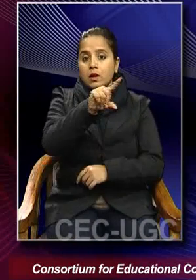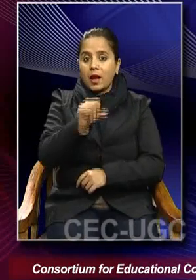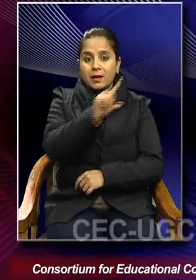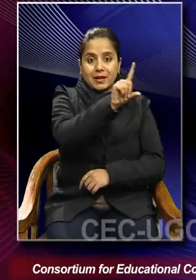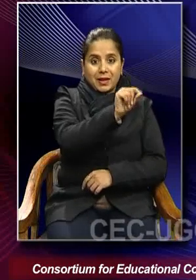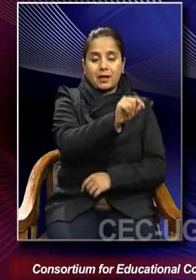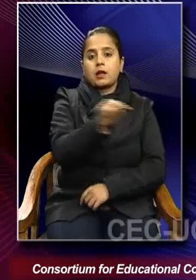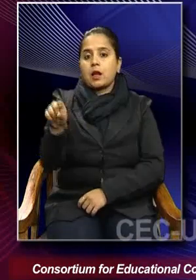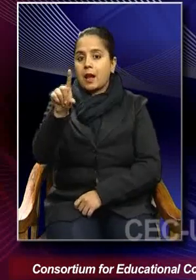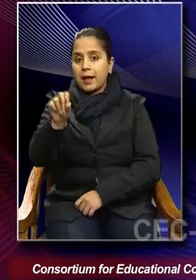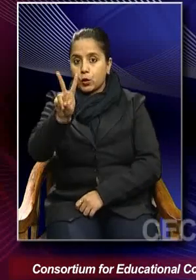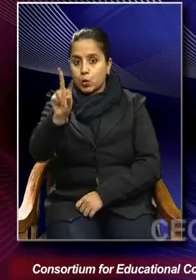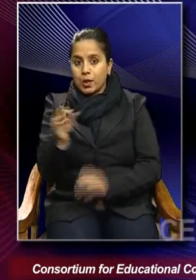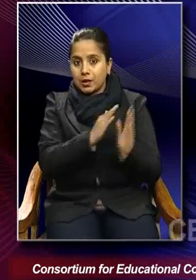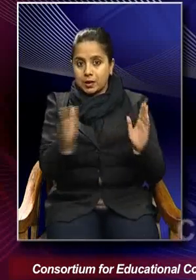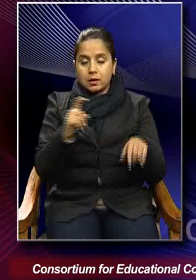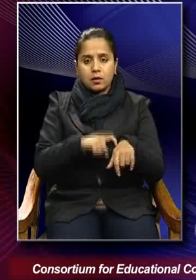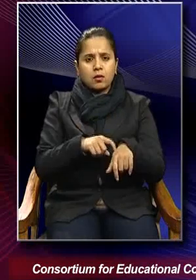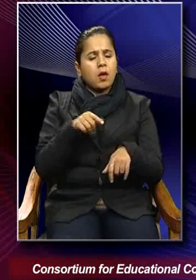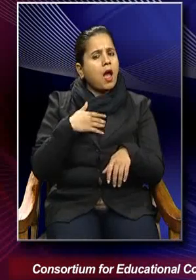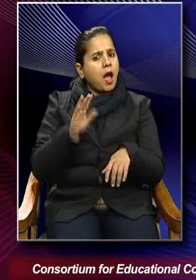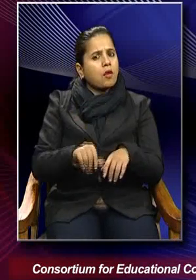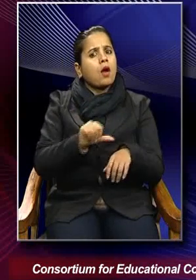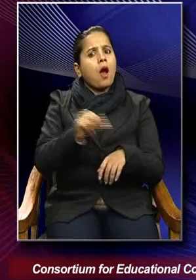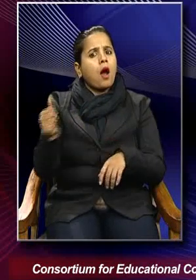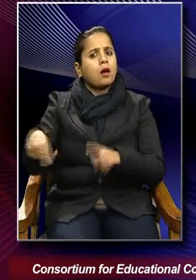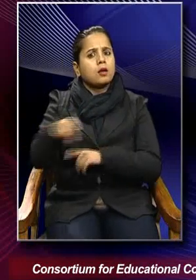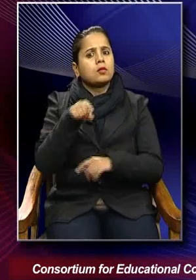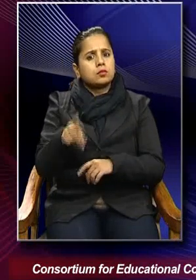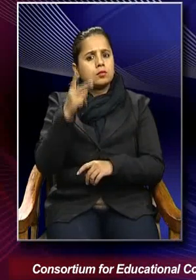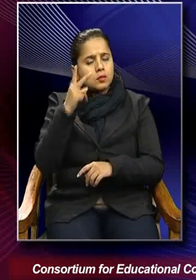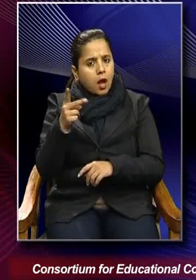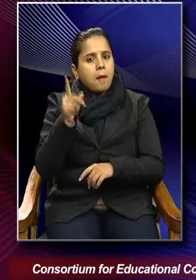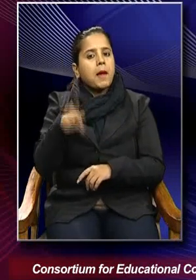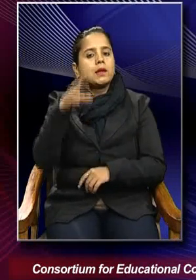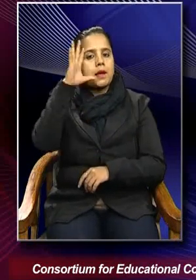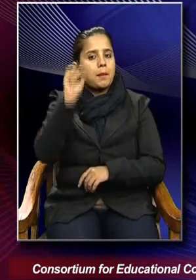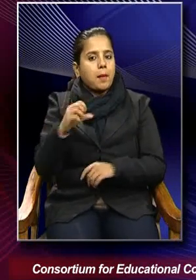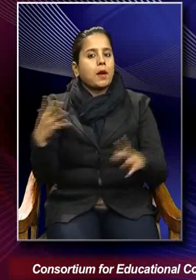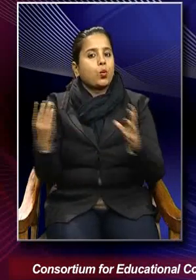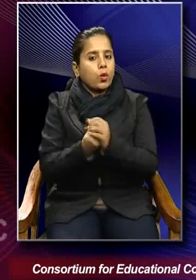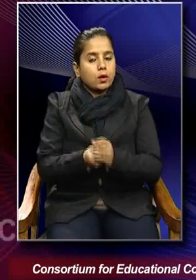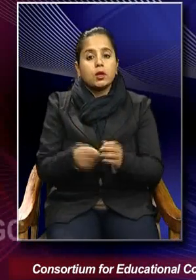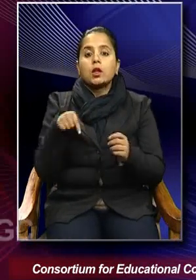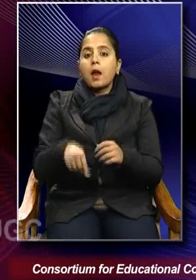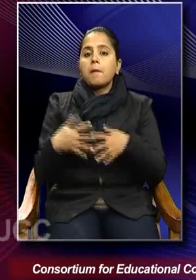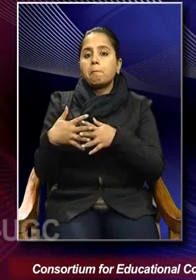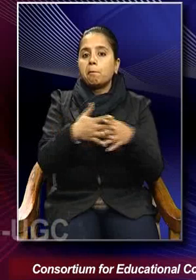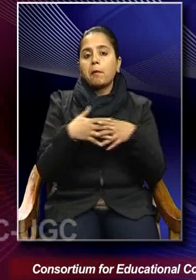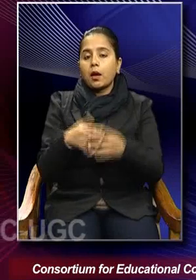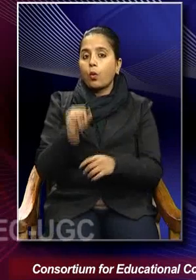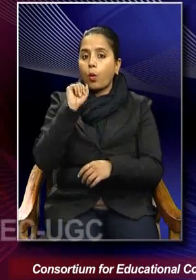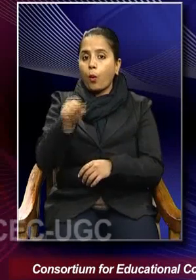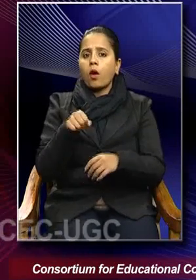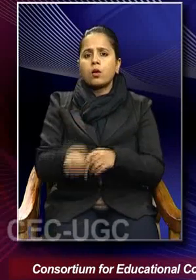1920s, we have another power to reckon with. And this is the United States of America